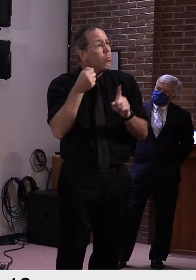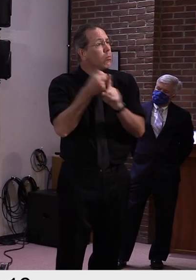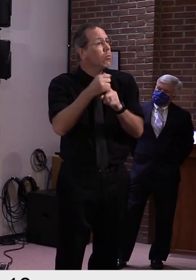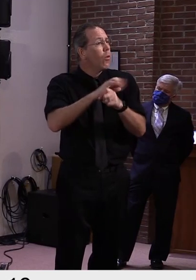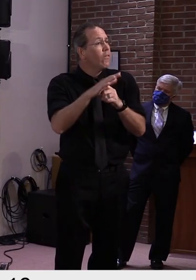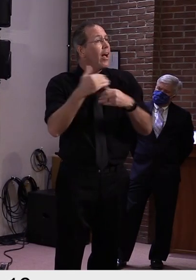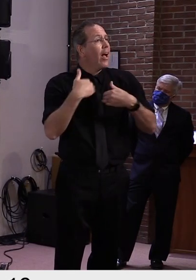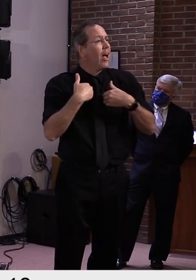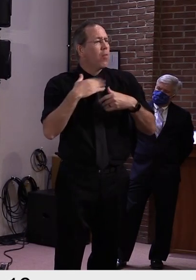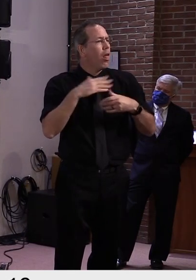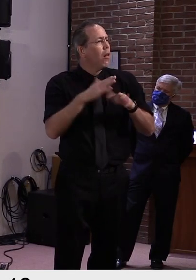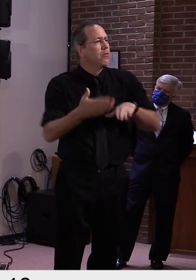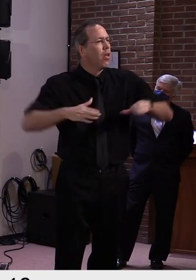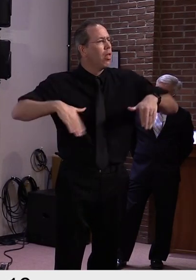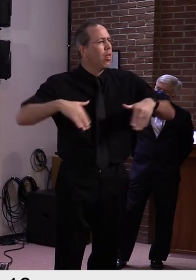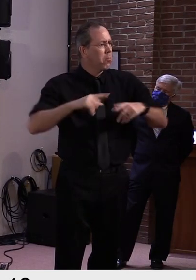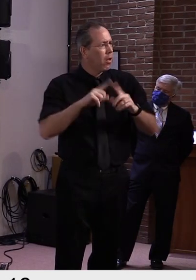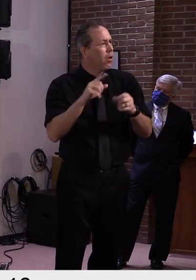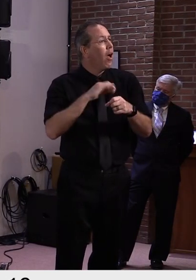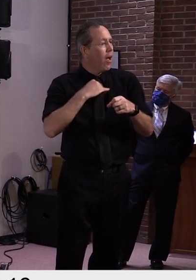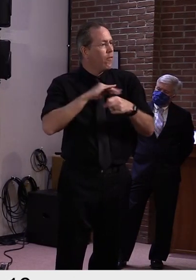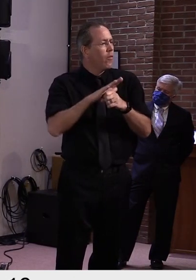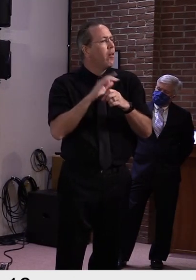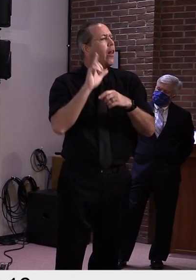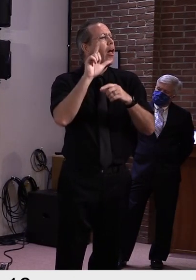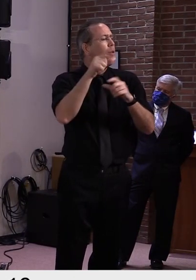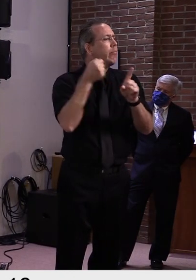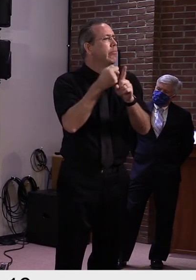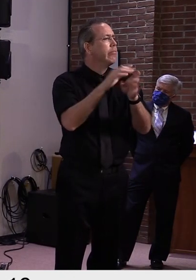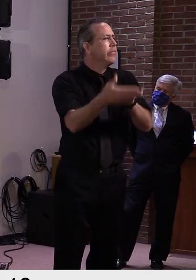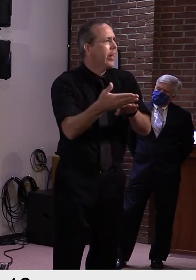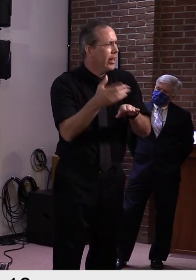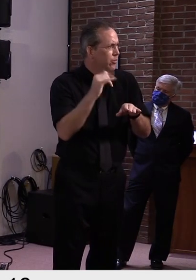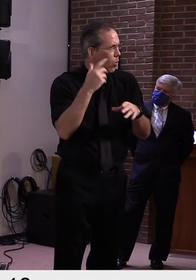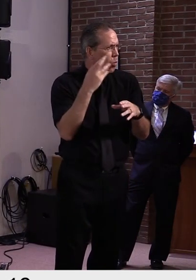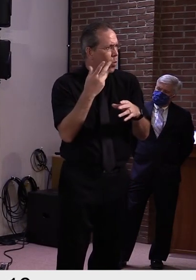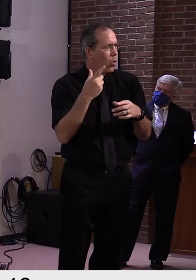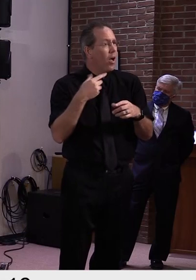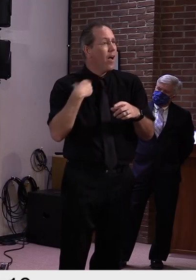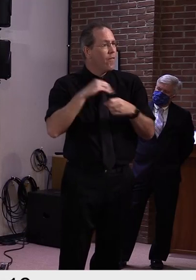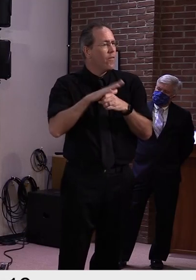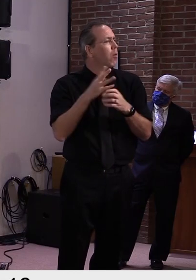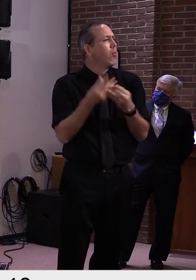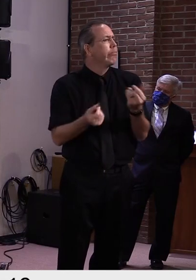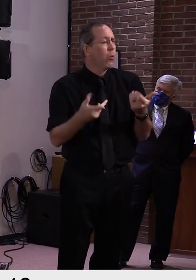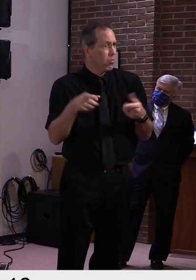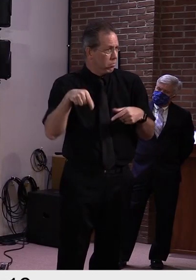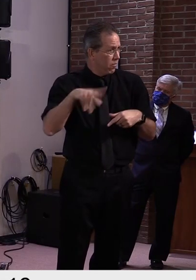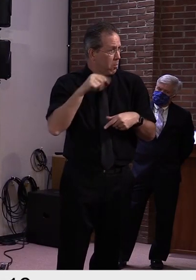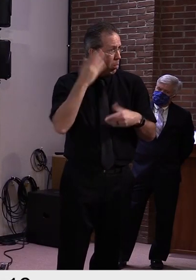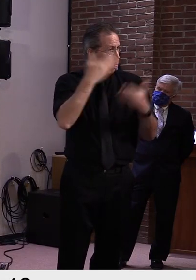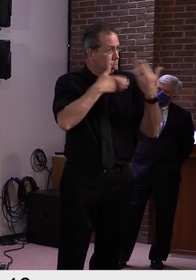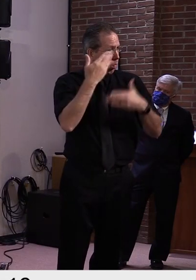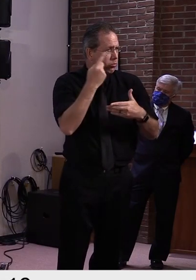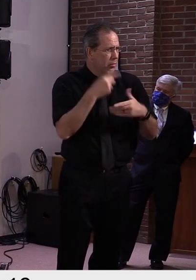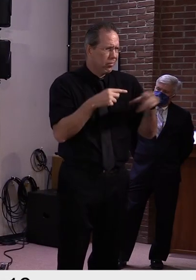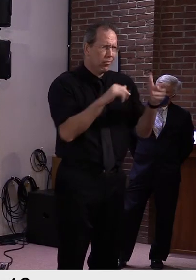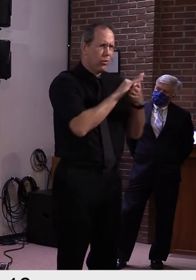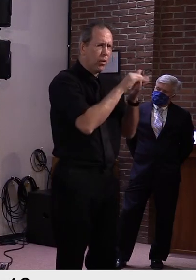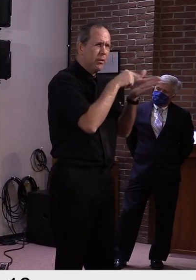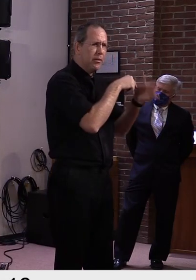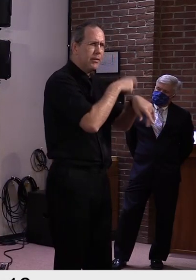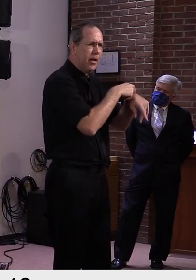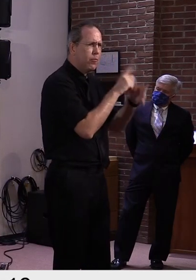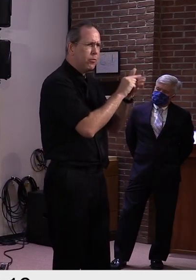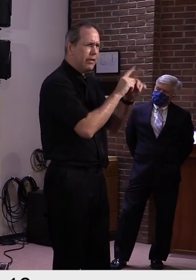It was in July. They're reporting on all deaths that are above the normal rate for a particular area.